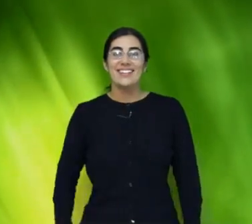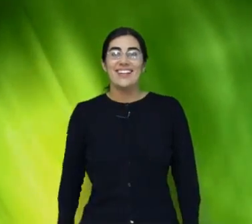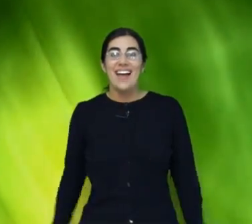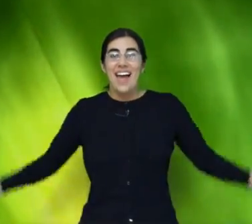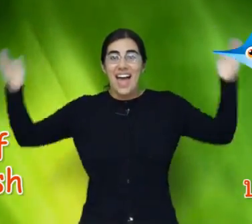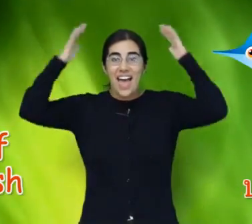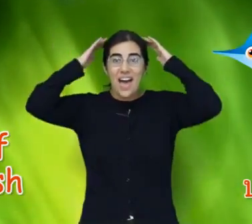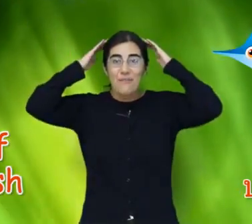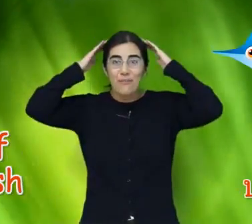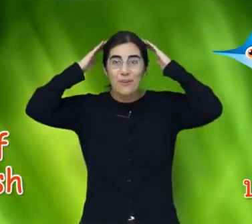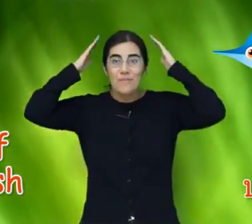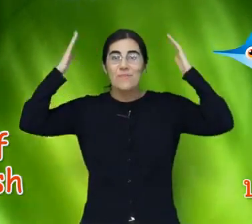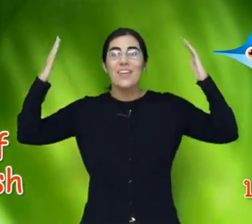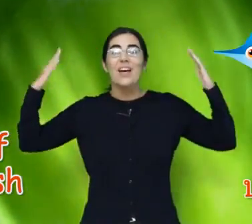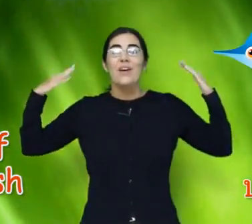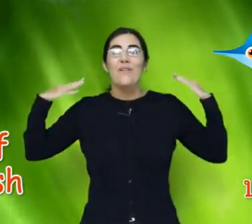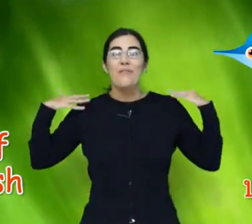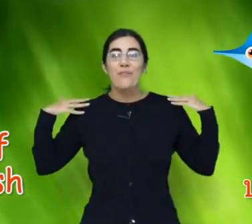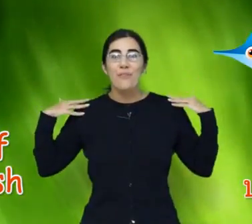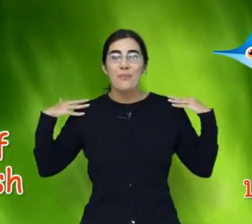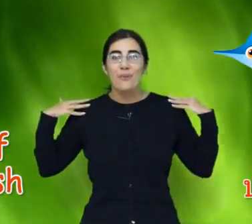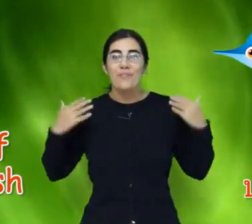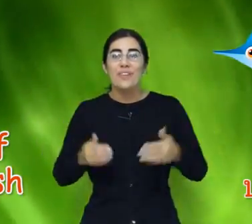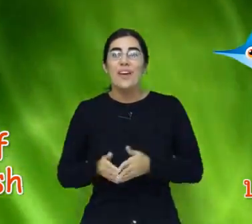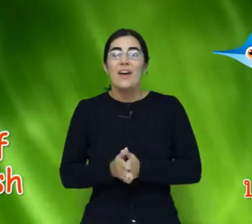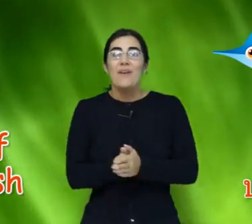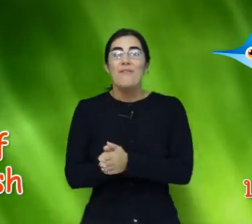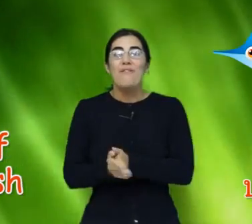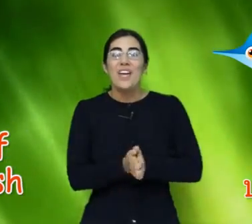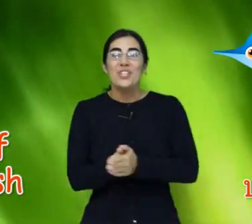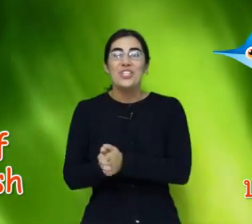F. F. Fish.